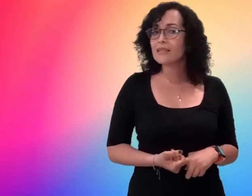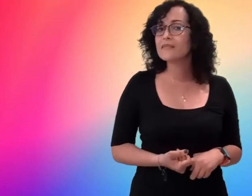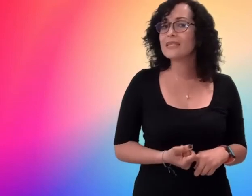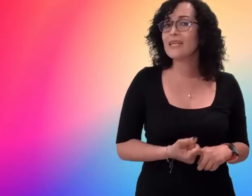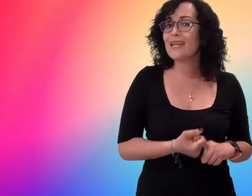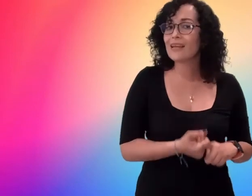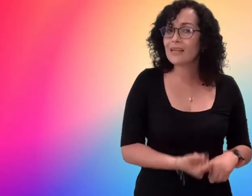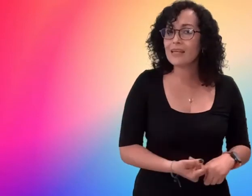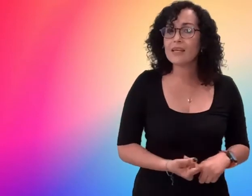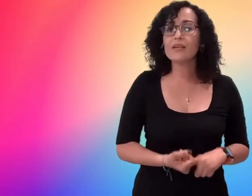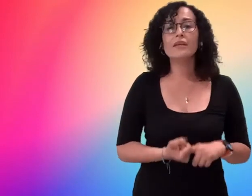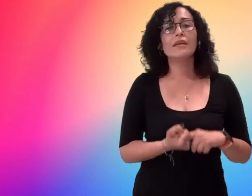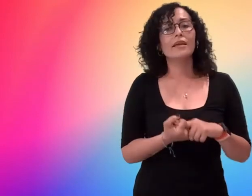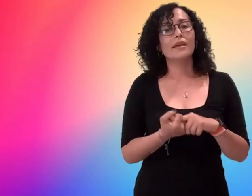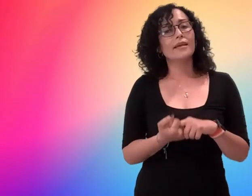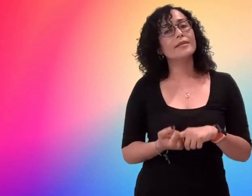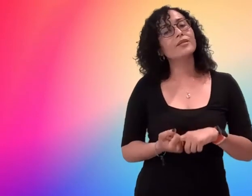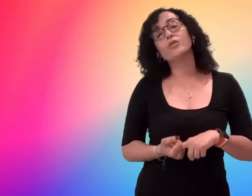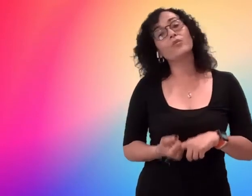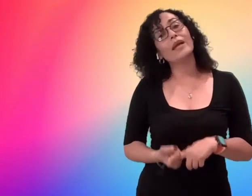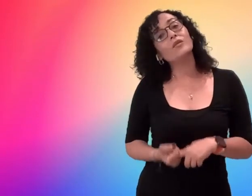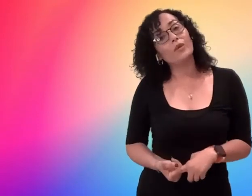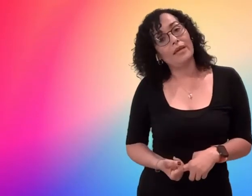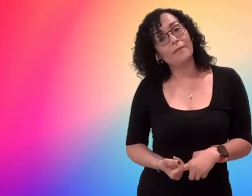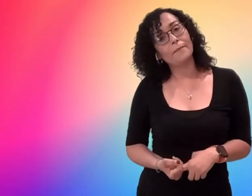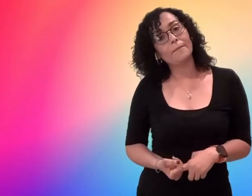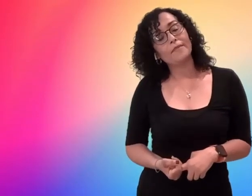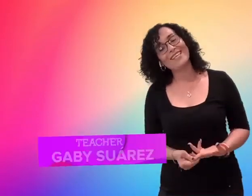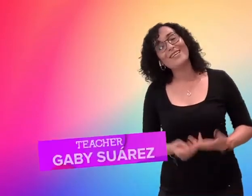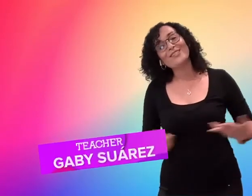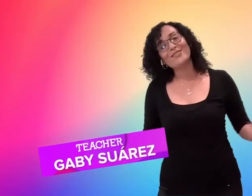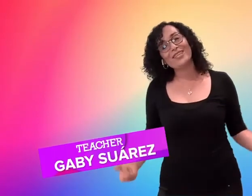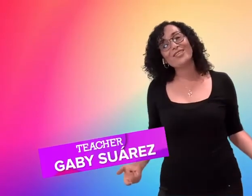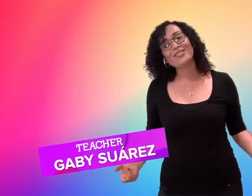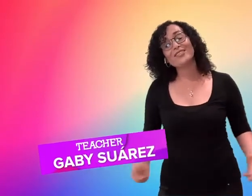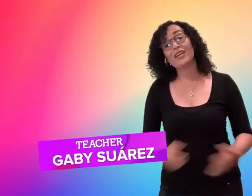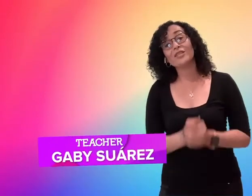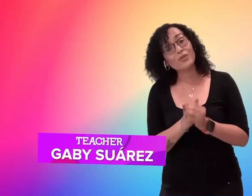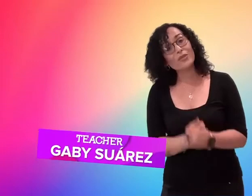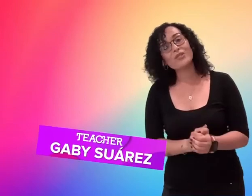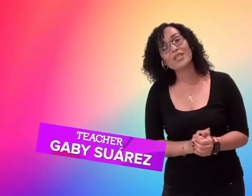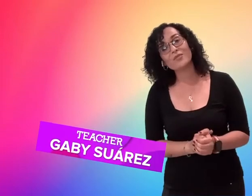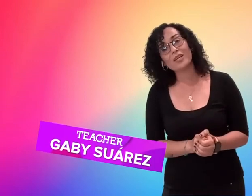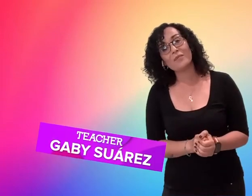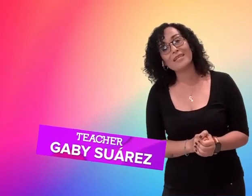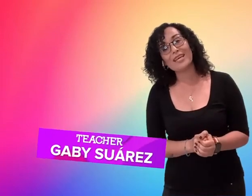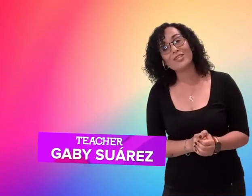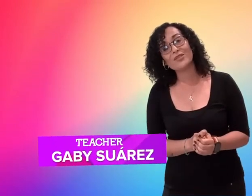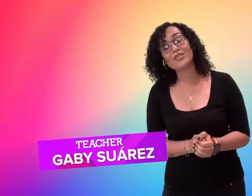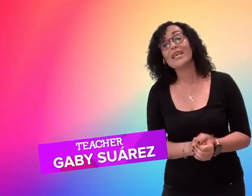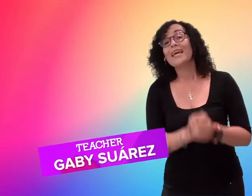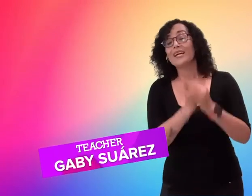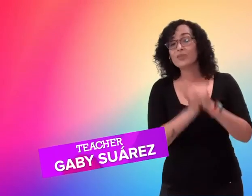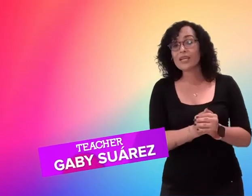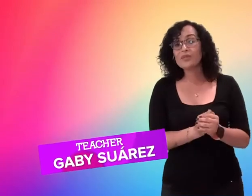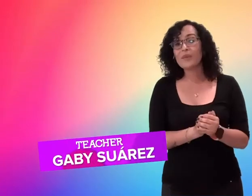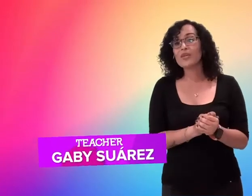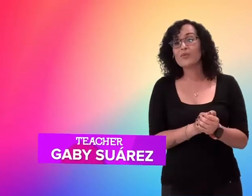in a clear and correct way so teachers try to use these recommendations and try to make your